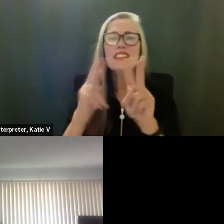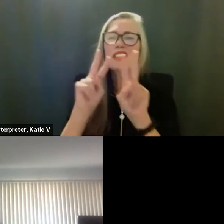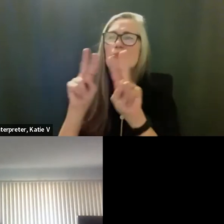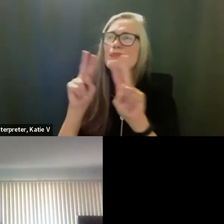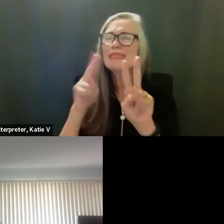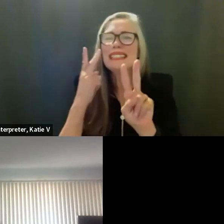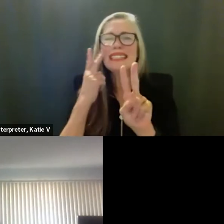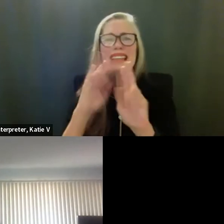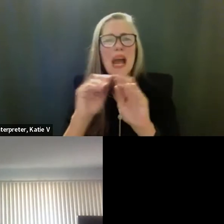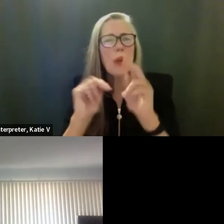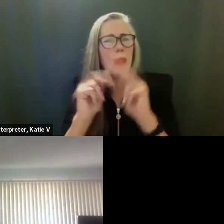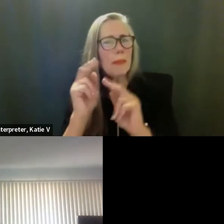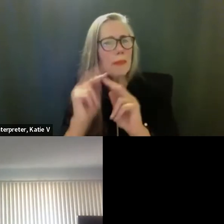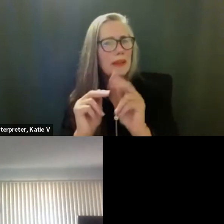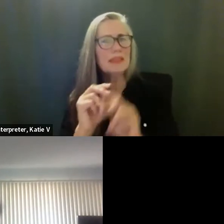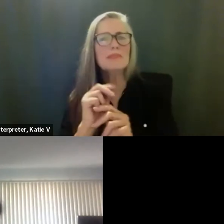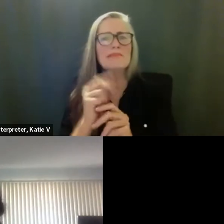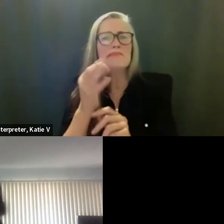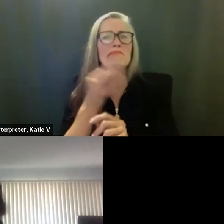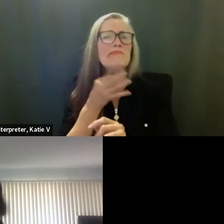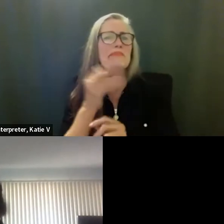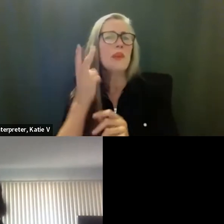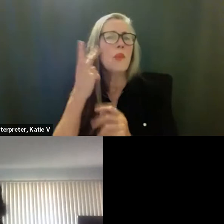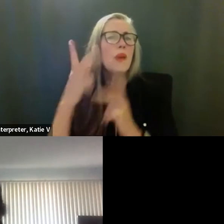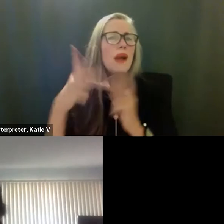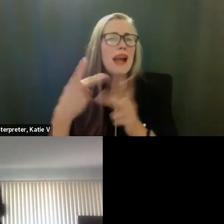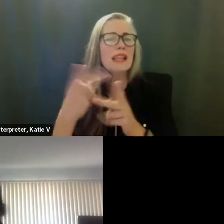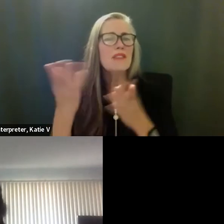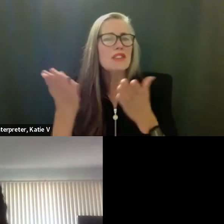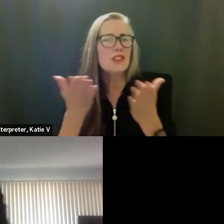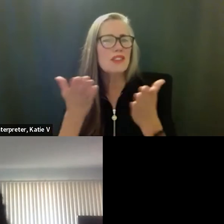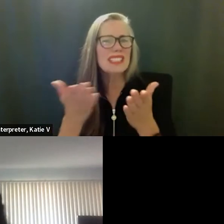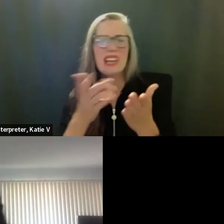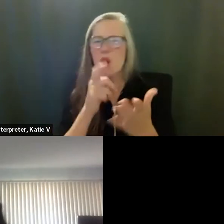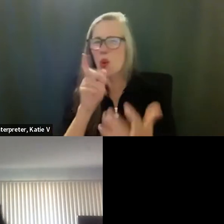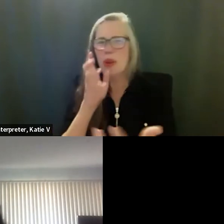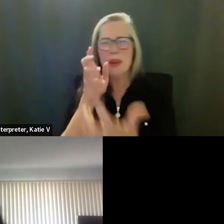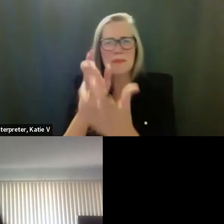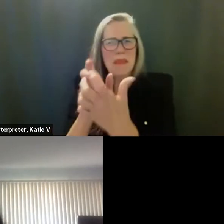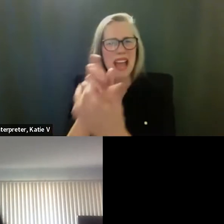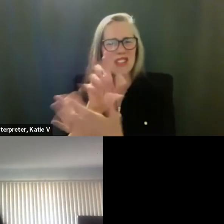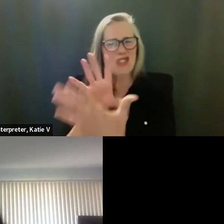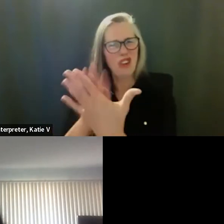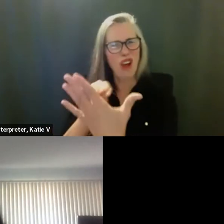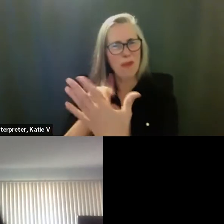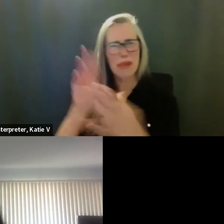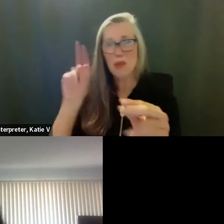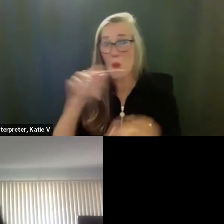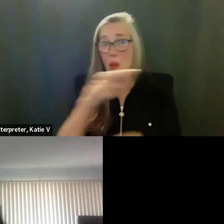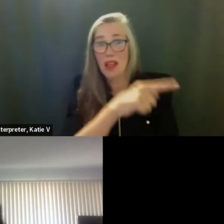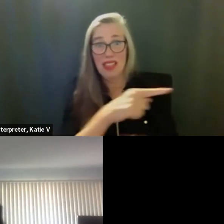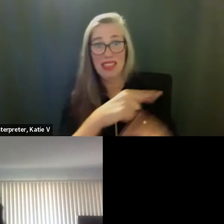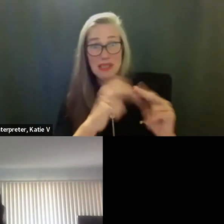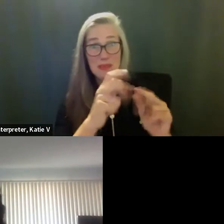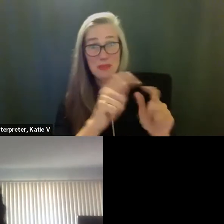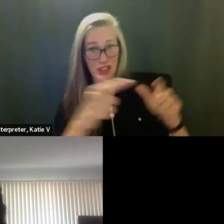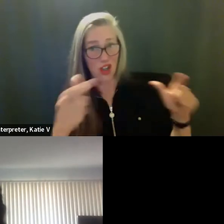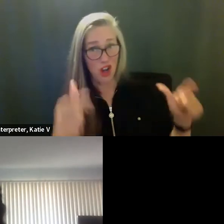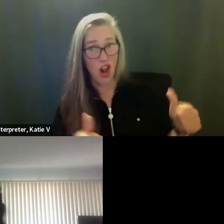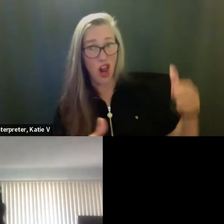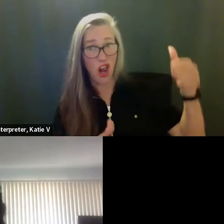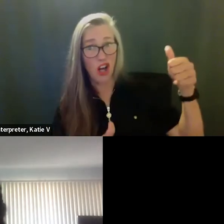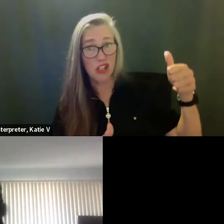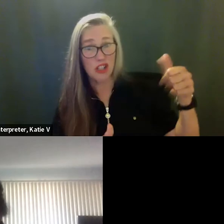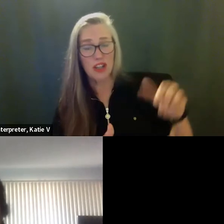provide. It, we were not building it exactly like they have because this building is actually larger. And we